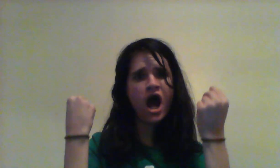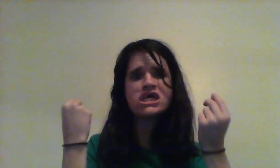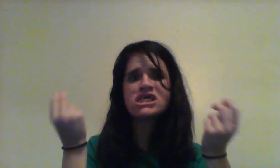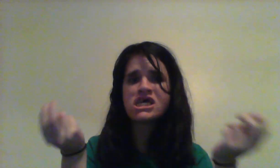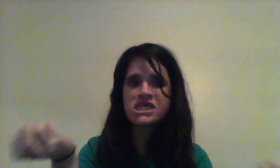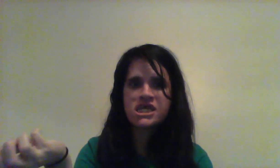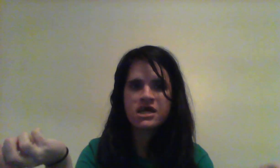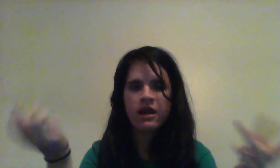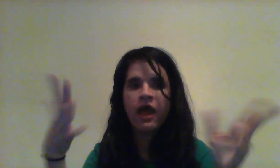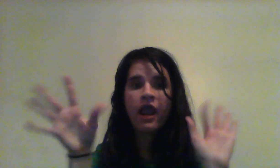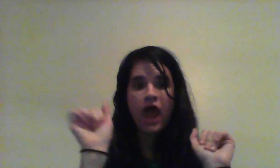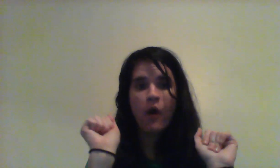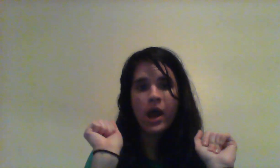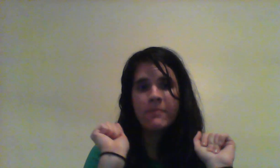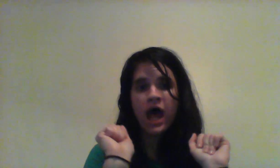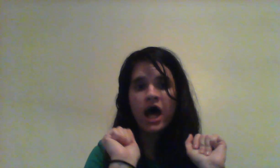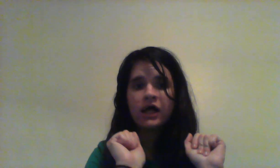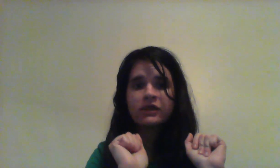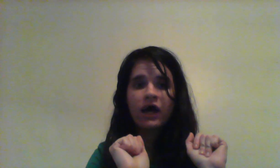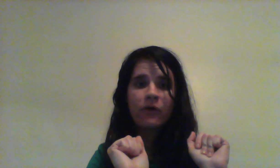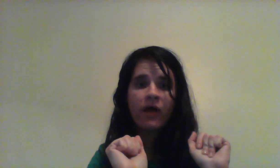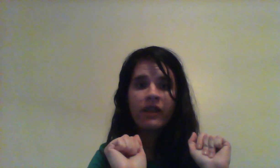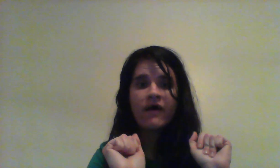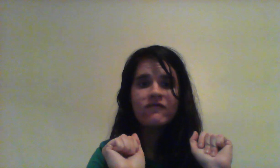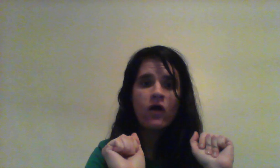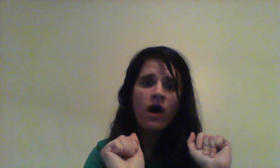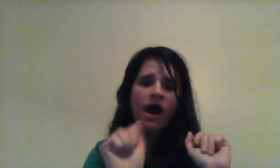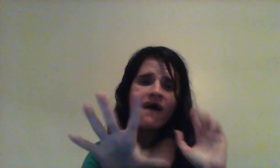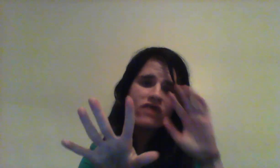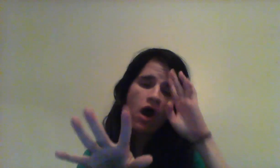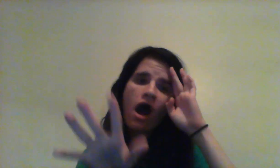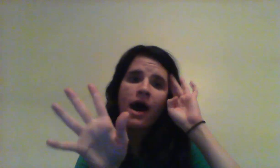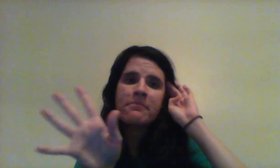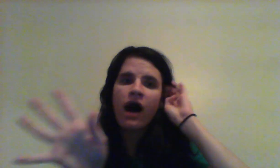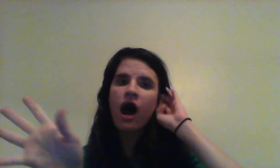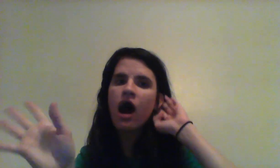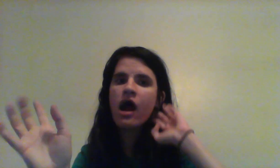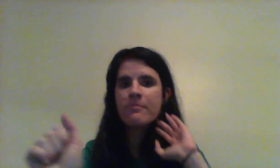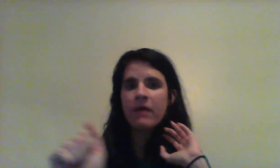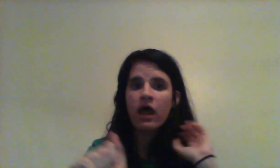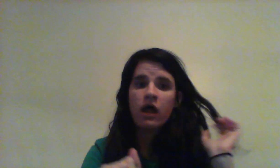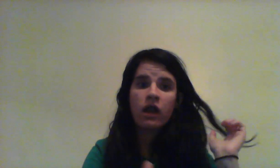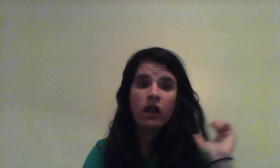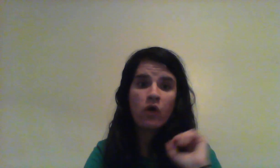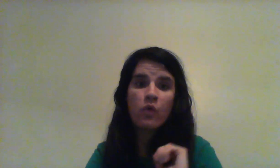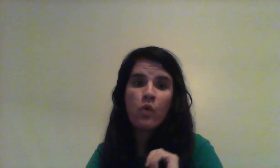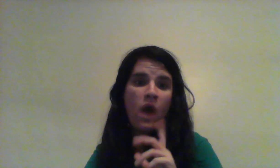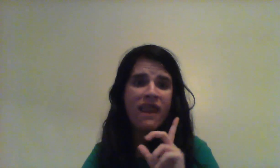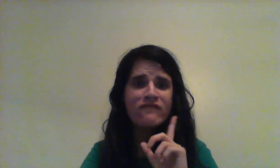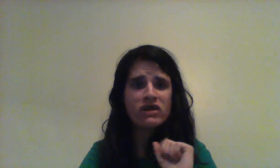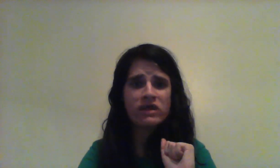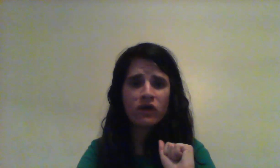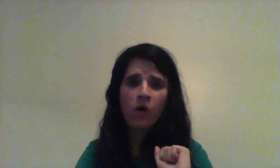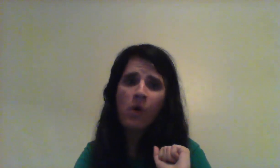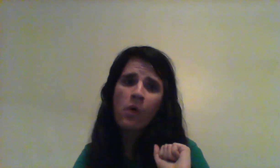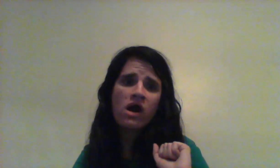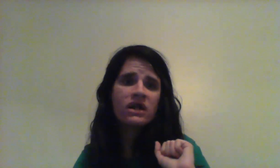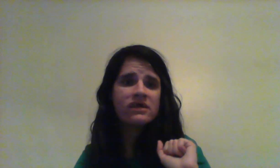onset sin. Now we're passed out on the floor of your apartment. We get a single morning